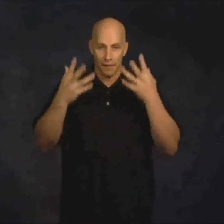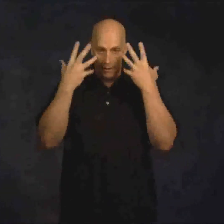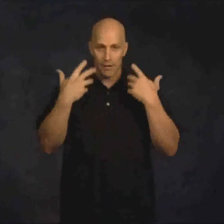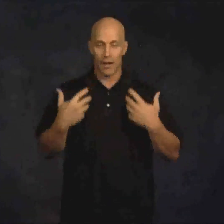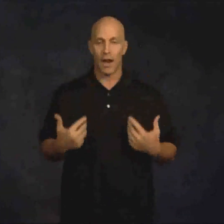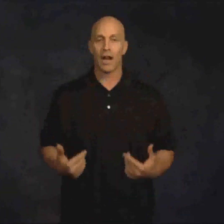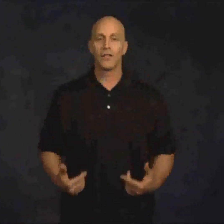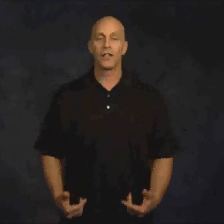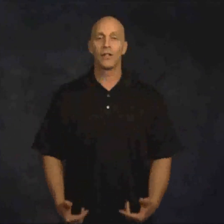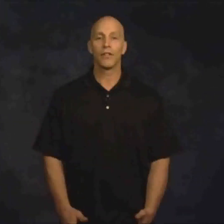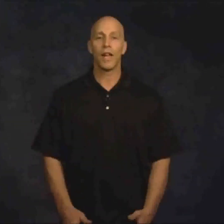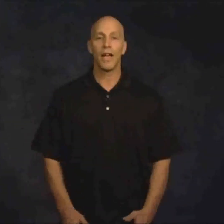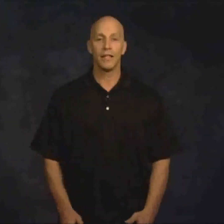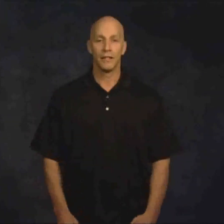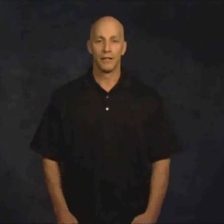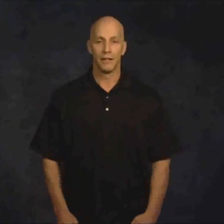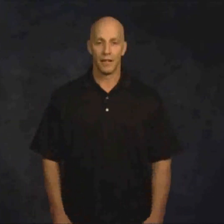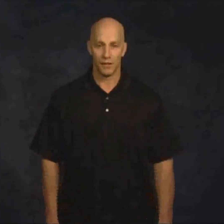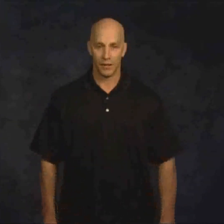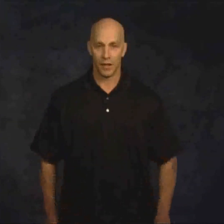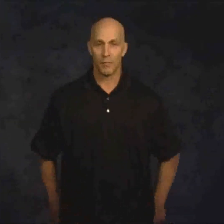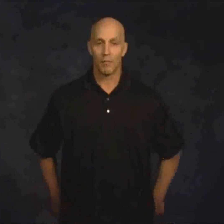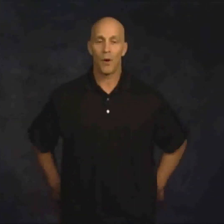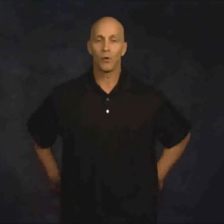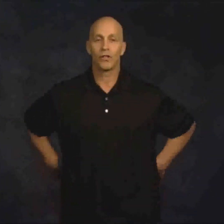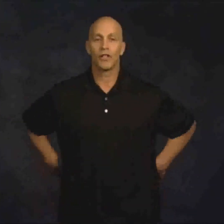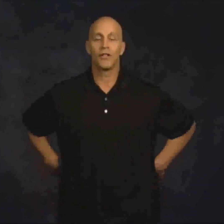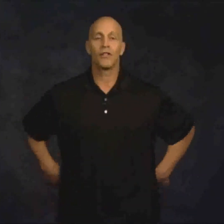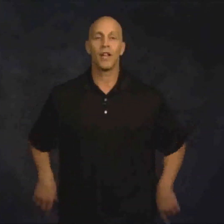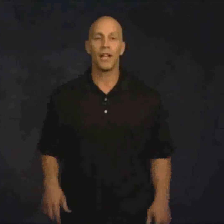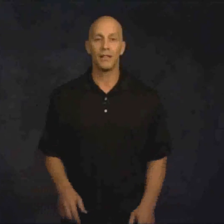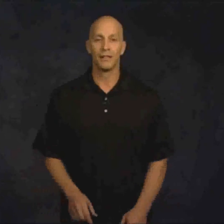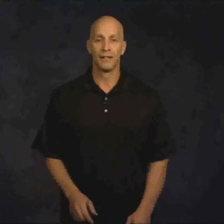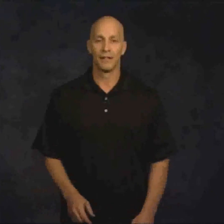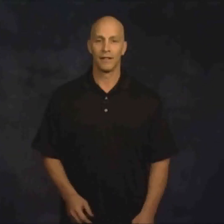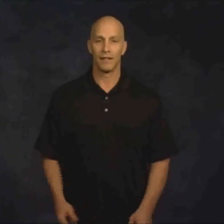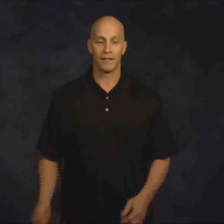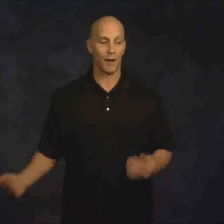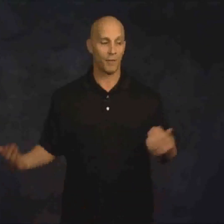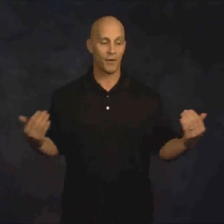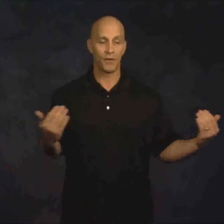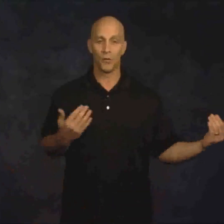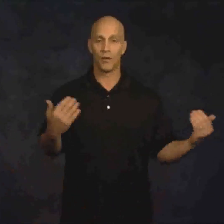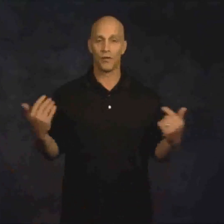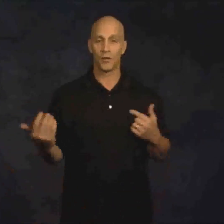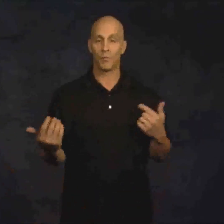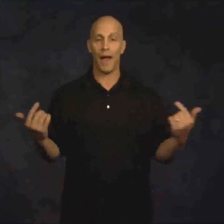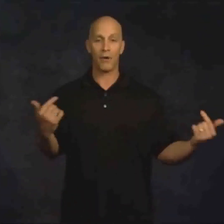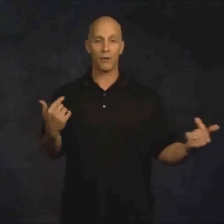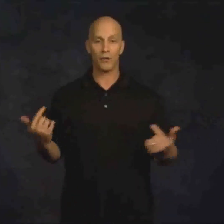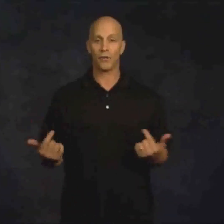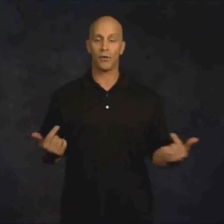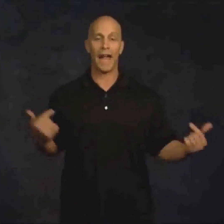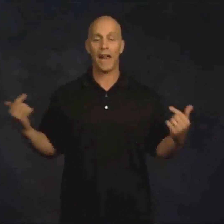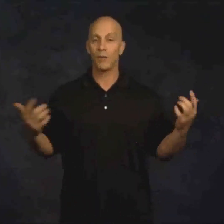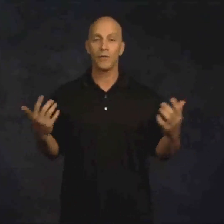anterior line? Is it the posterior line? Is it something to do with spirals or laterals?